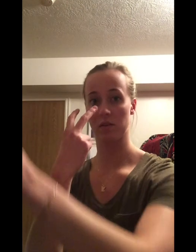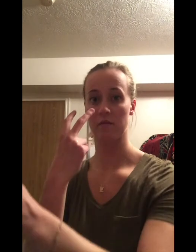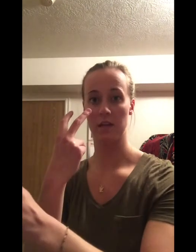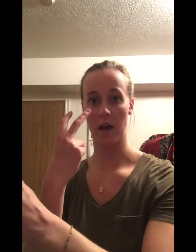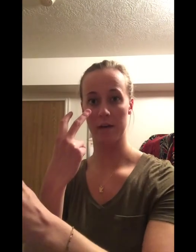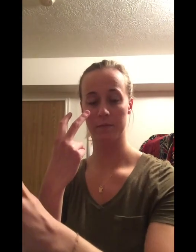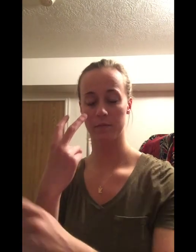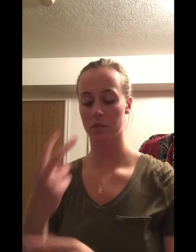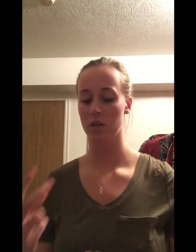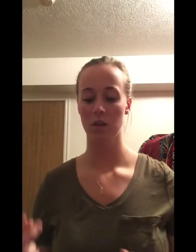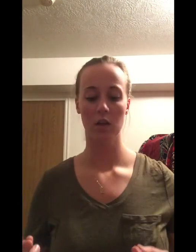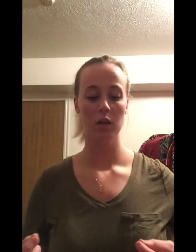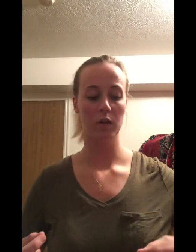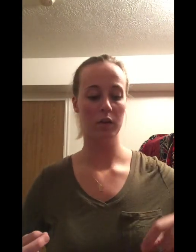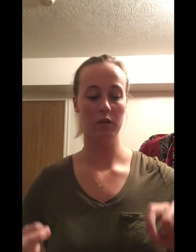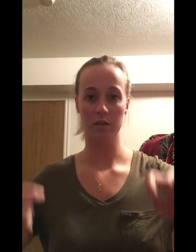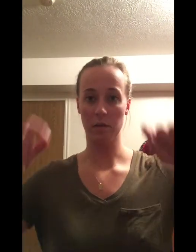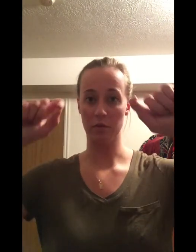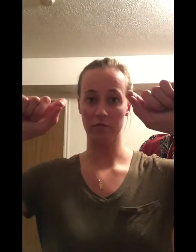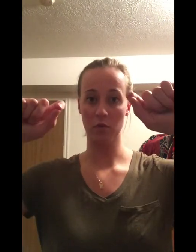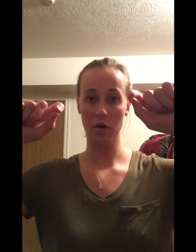of the eye. Cranial nerve number four,